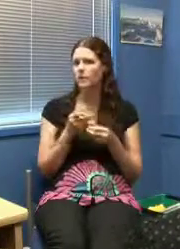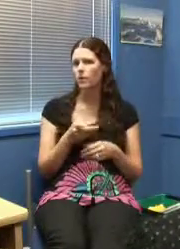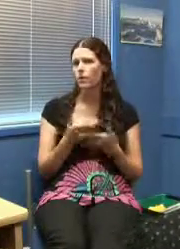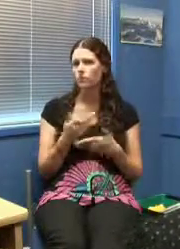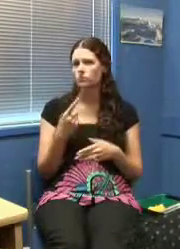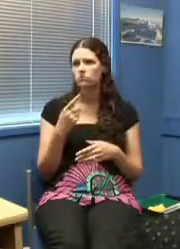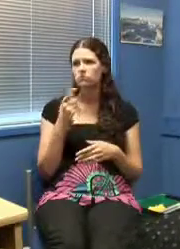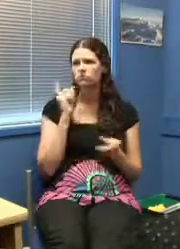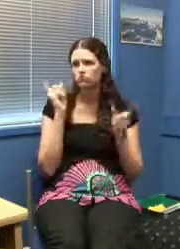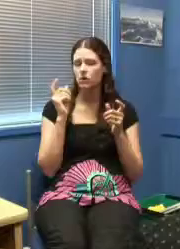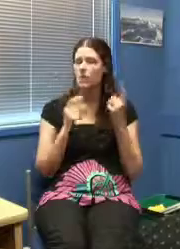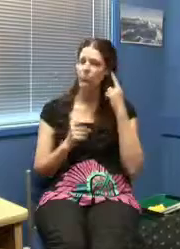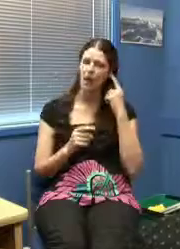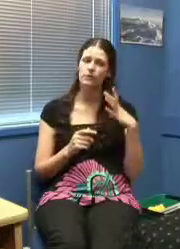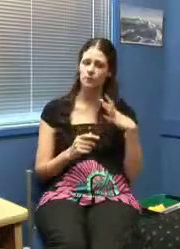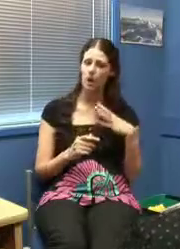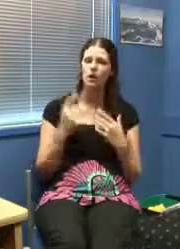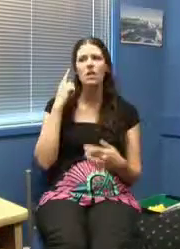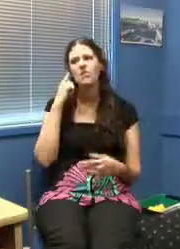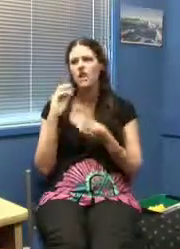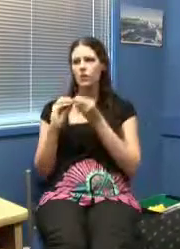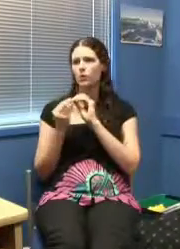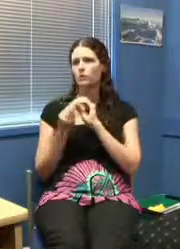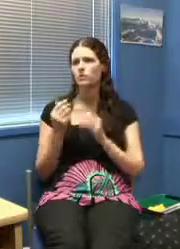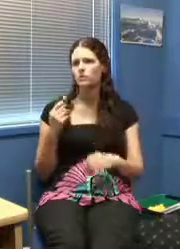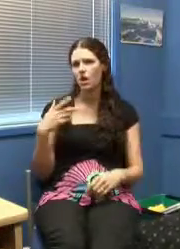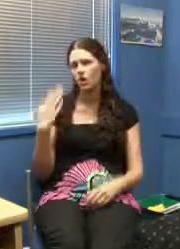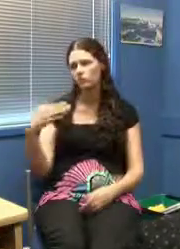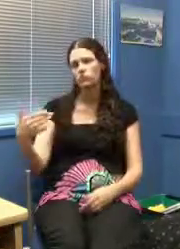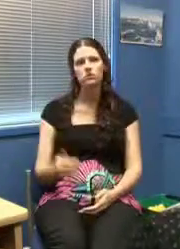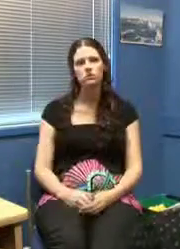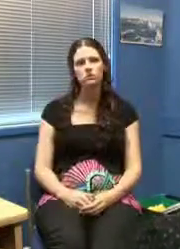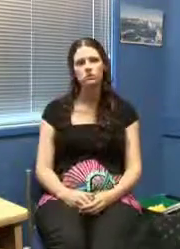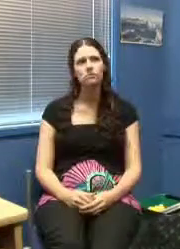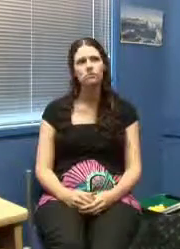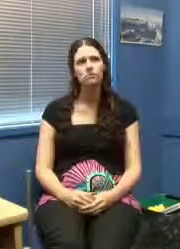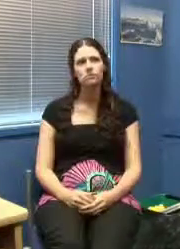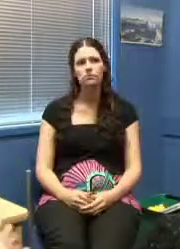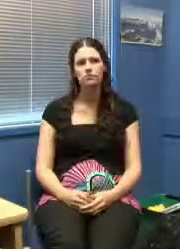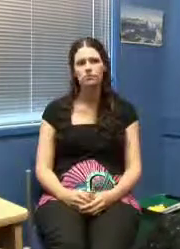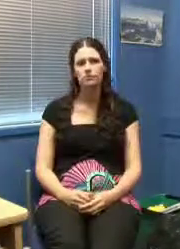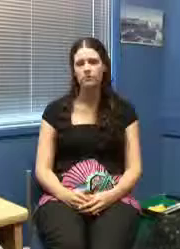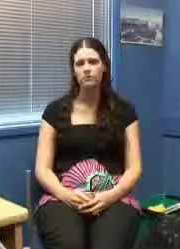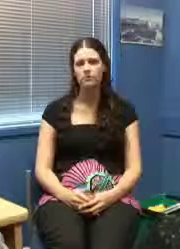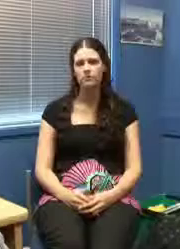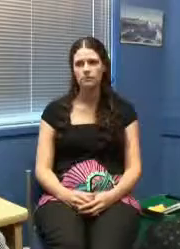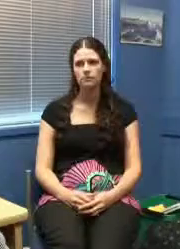I have a hearing aid and my left ear is fine. It's my right ear that has the problem.